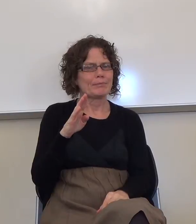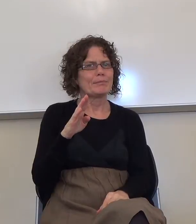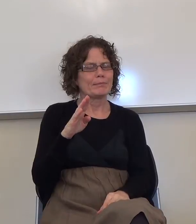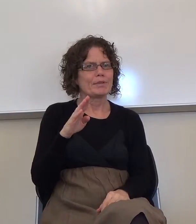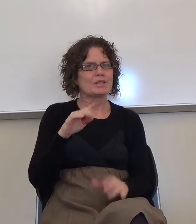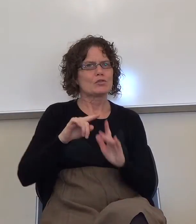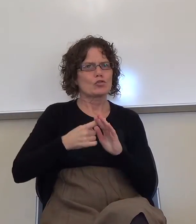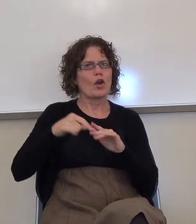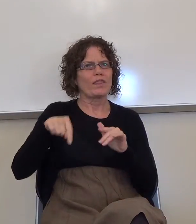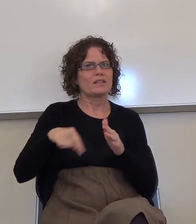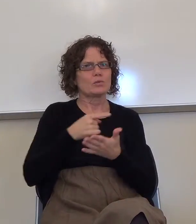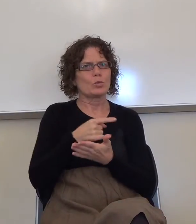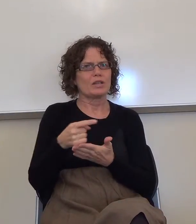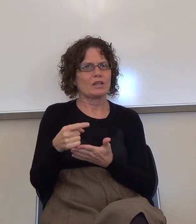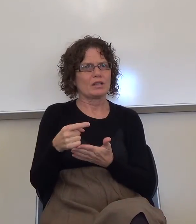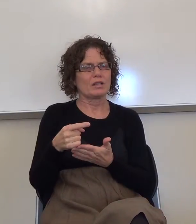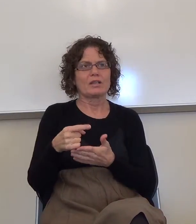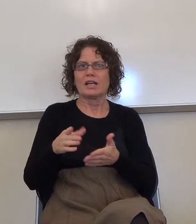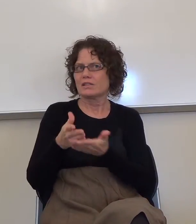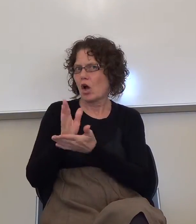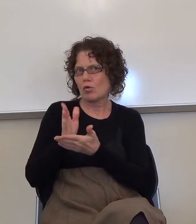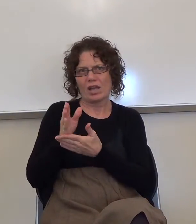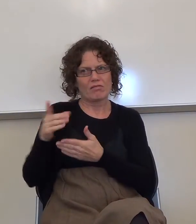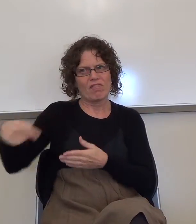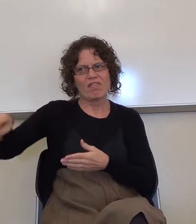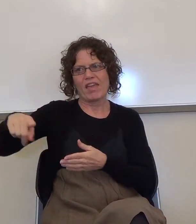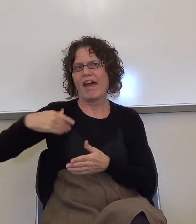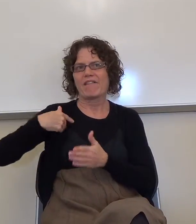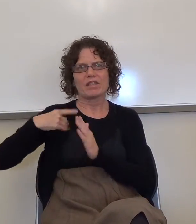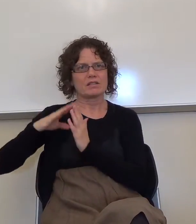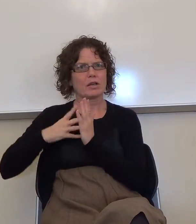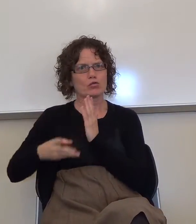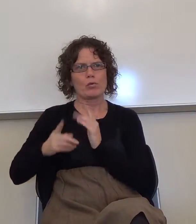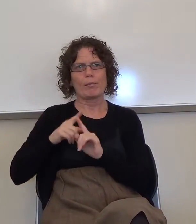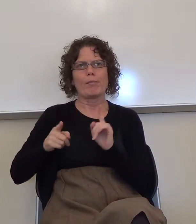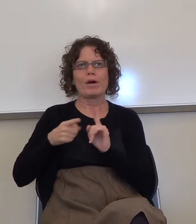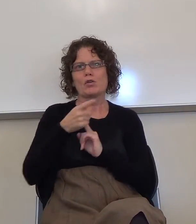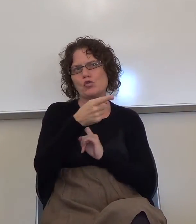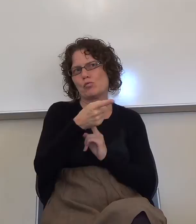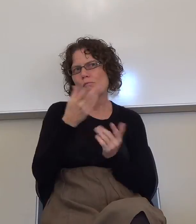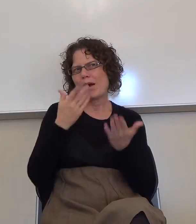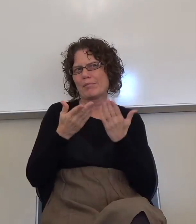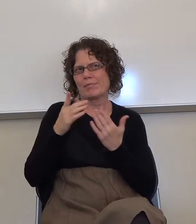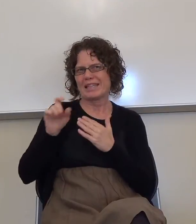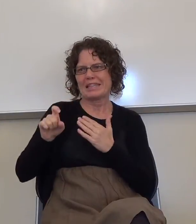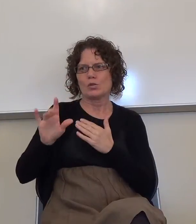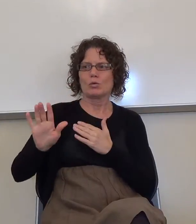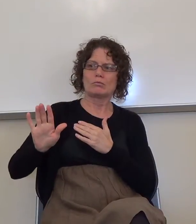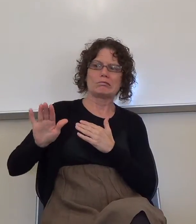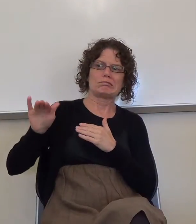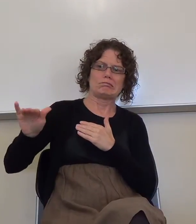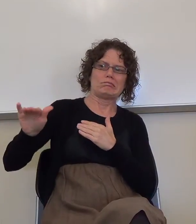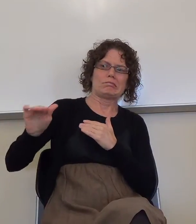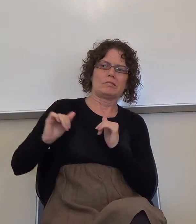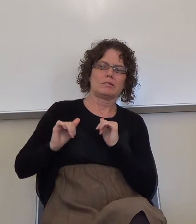I mean, it's okay because they're, they're the ones that have to schedule, but kind of push them a little bit. think that sometimes it tends to, to lag.